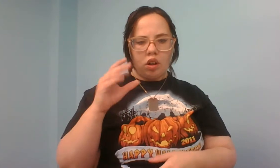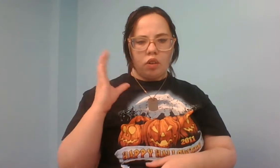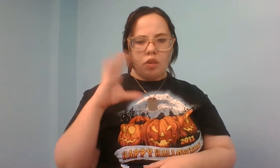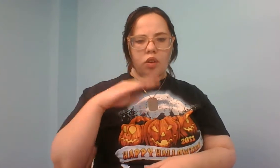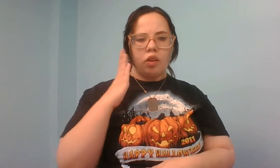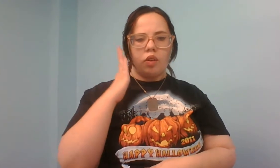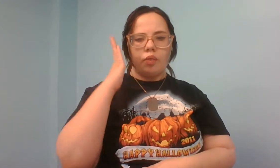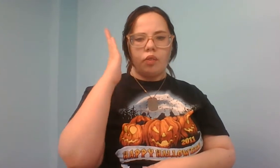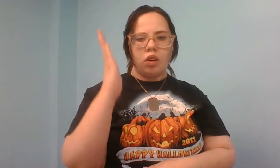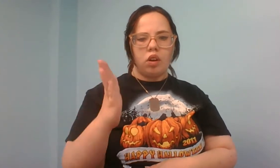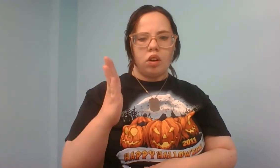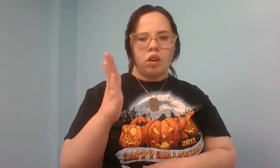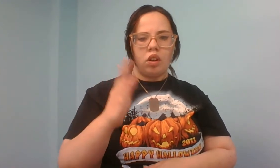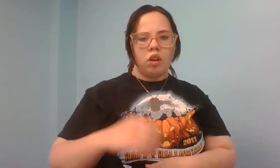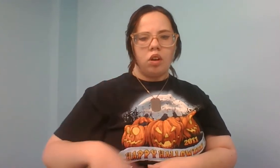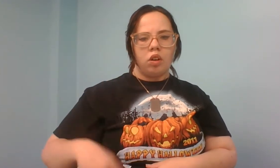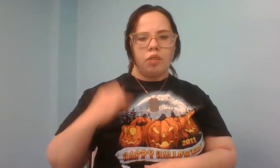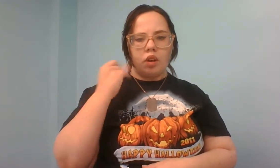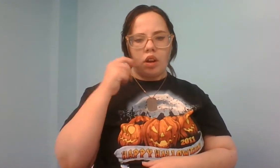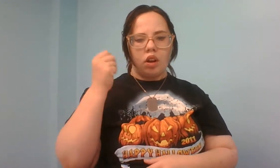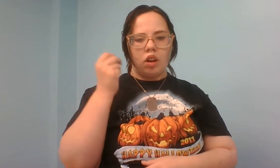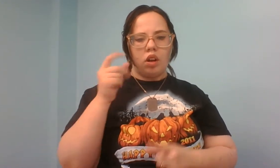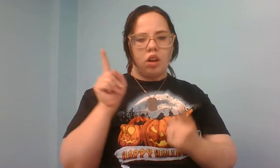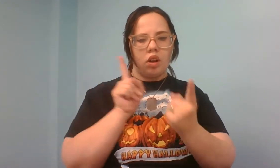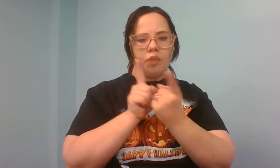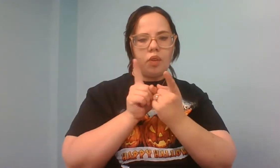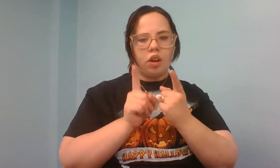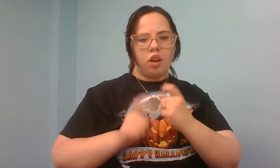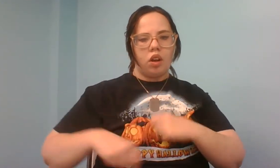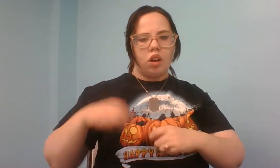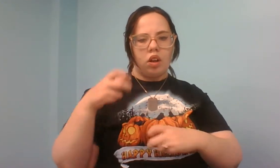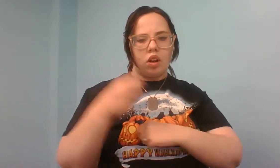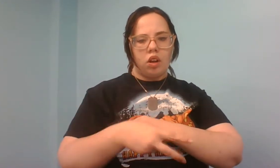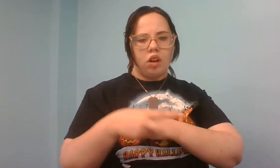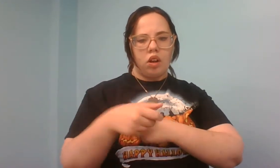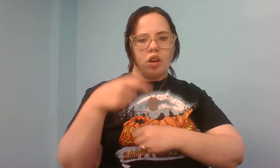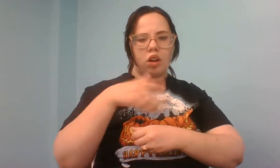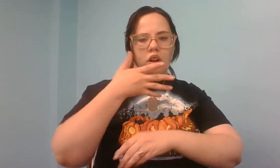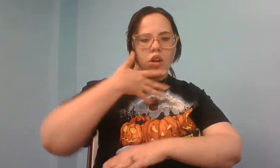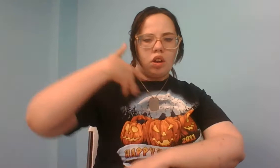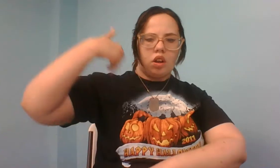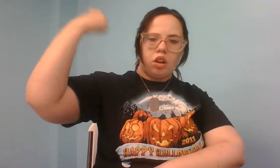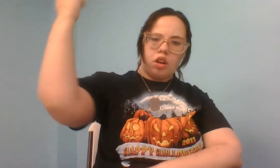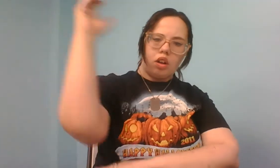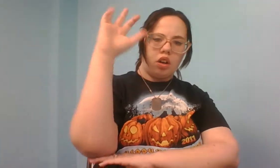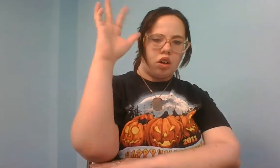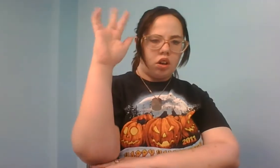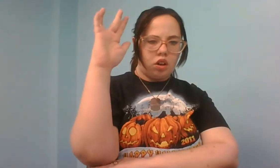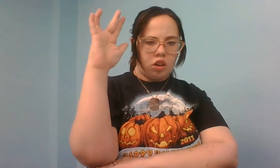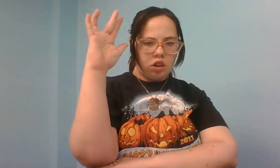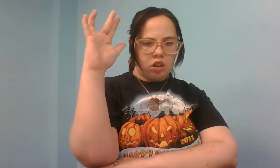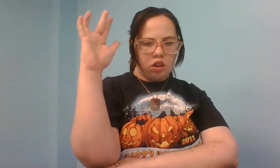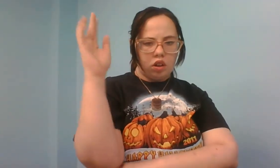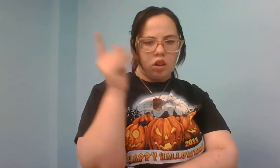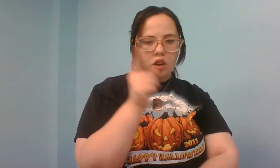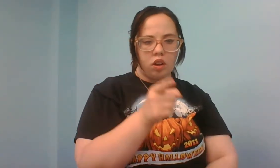would it be If we met at midnight in the hanging tree Are you,